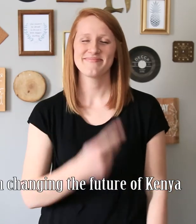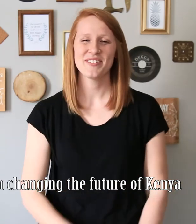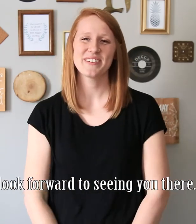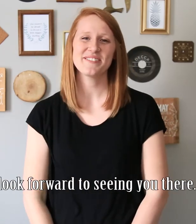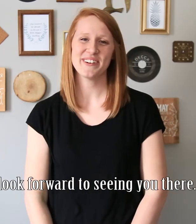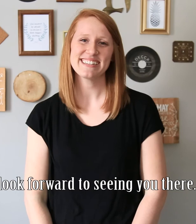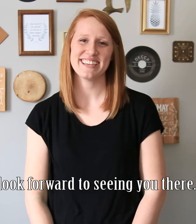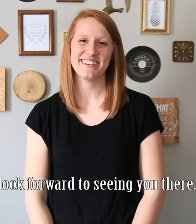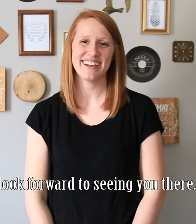We look forward to seeing you there.